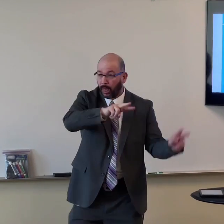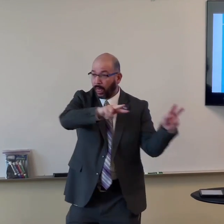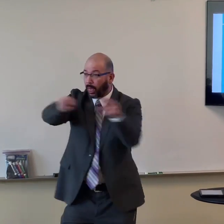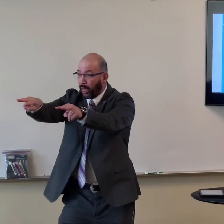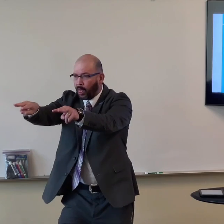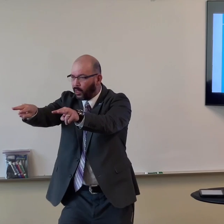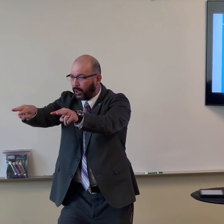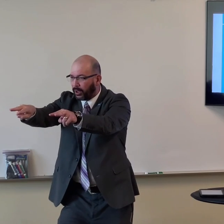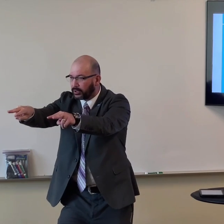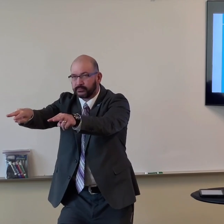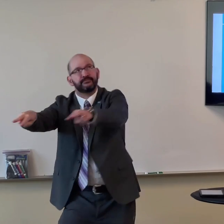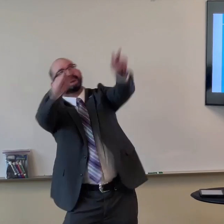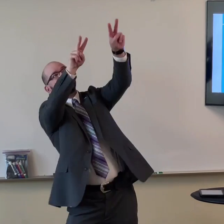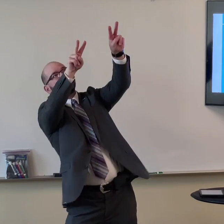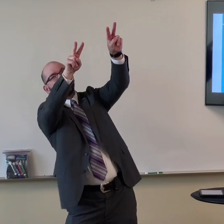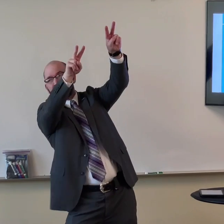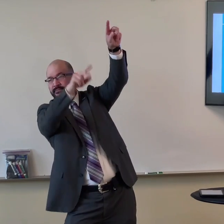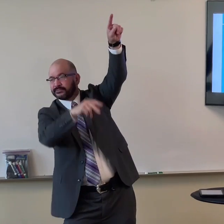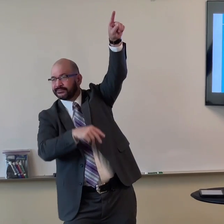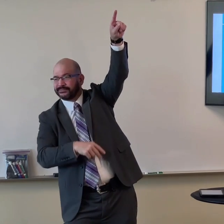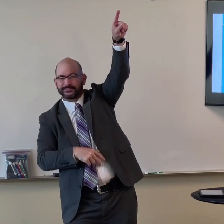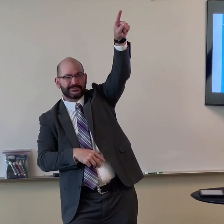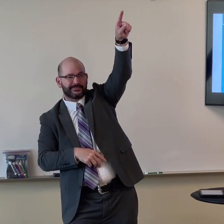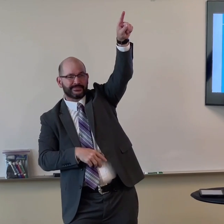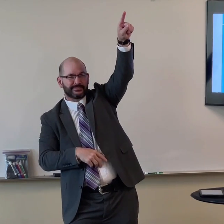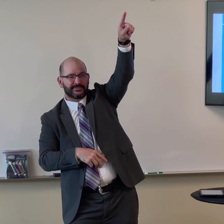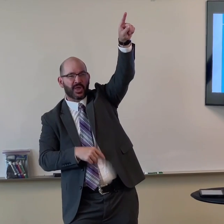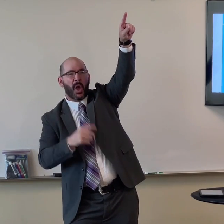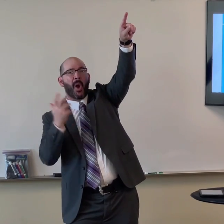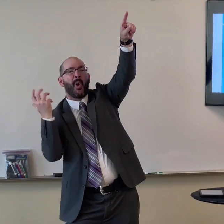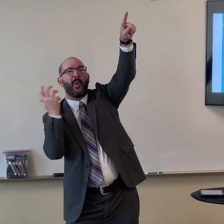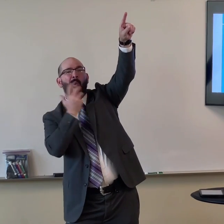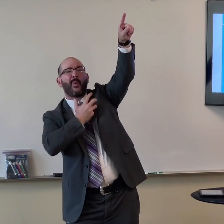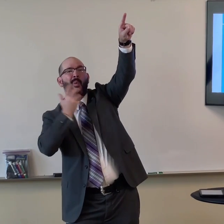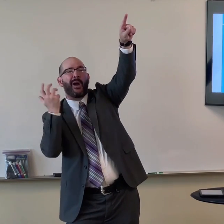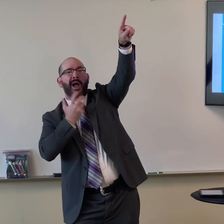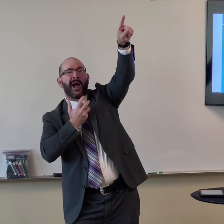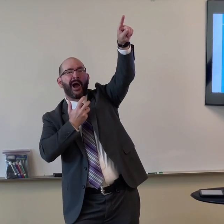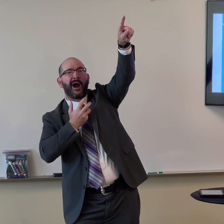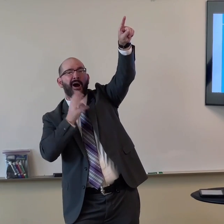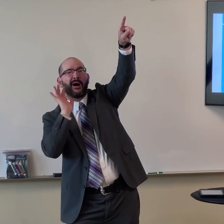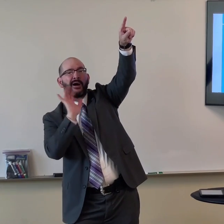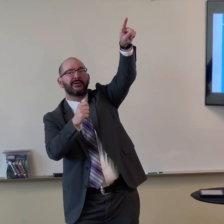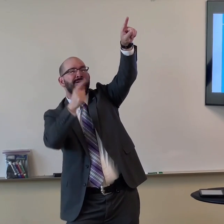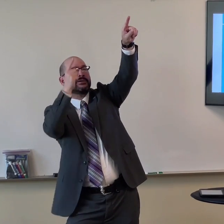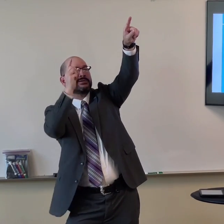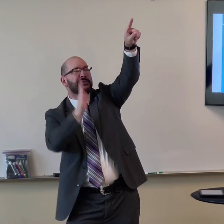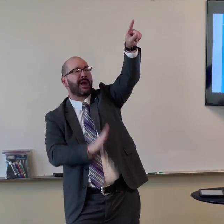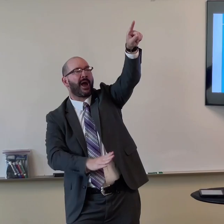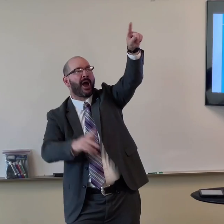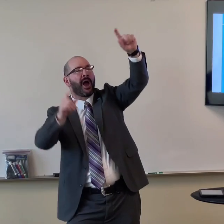what for so people can look at us no so that people can look at God and say these people all